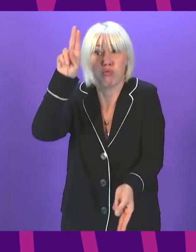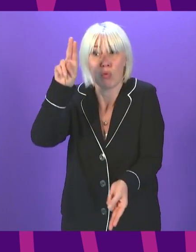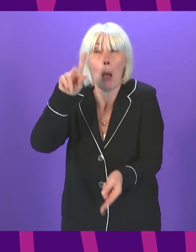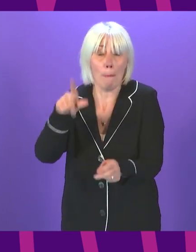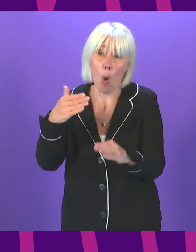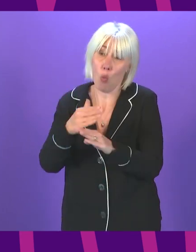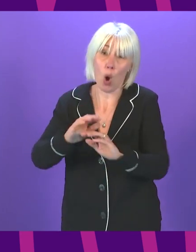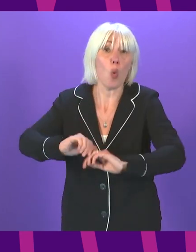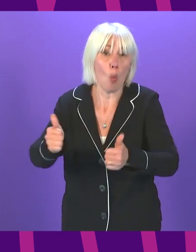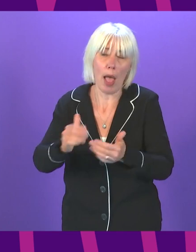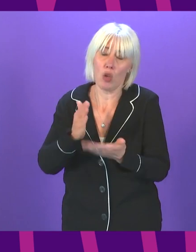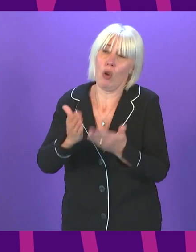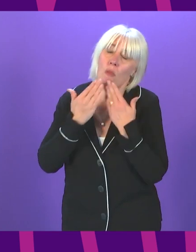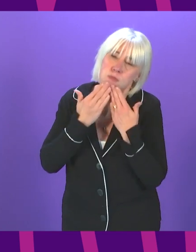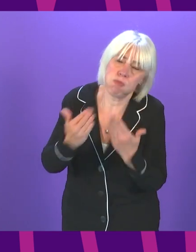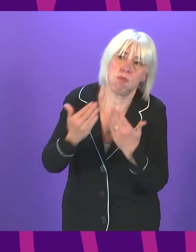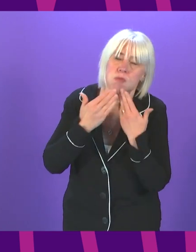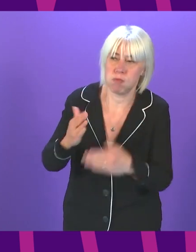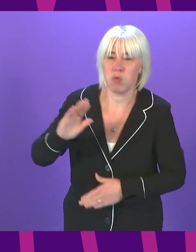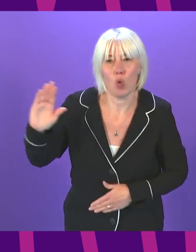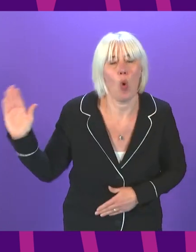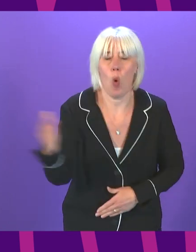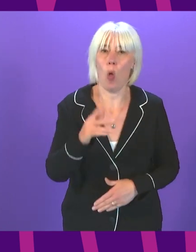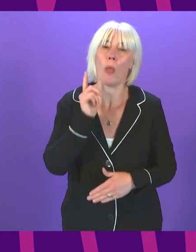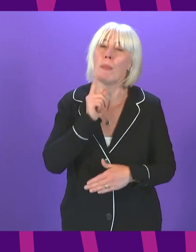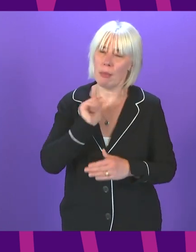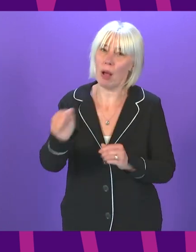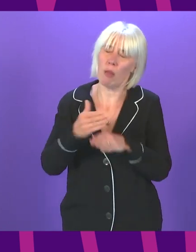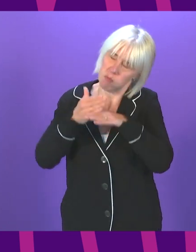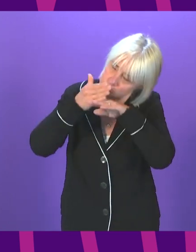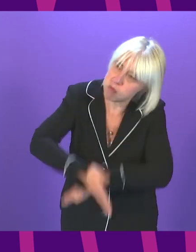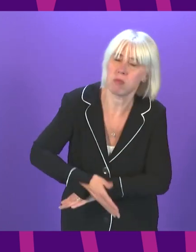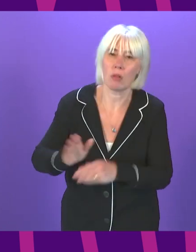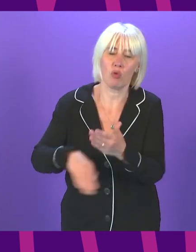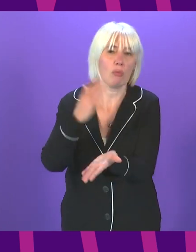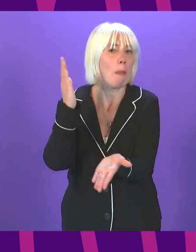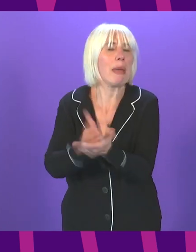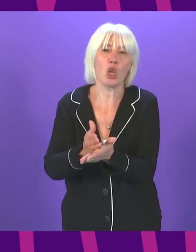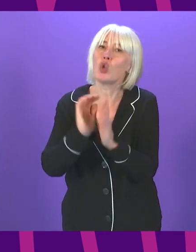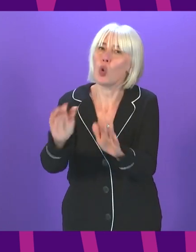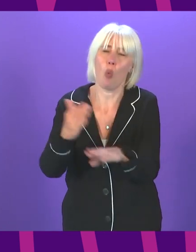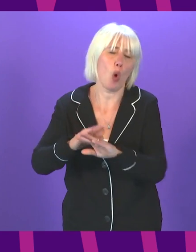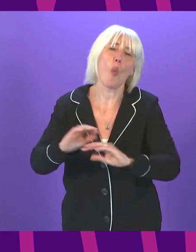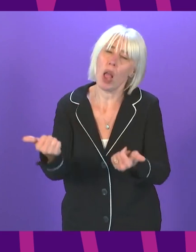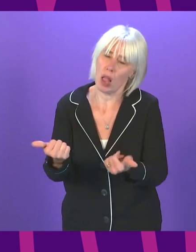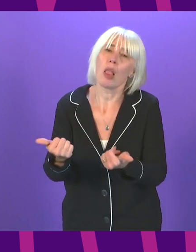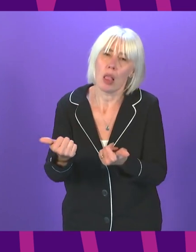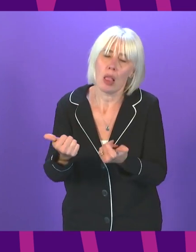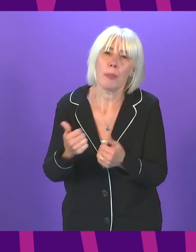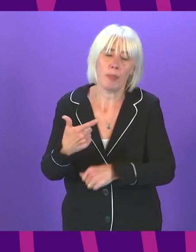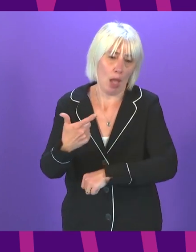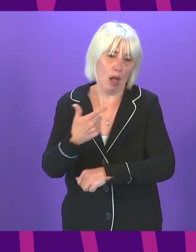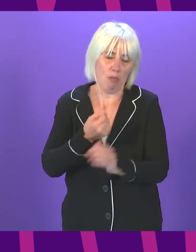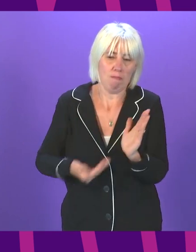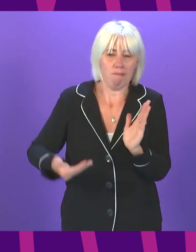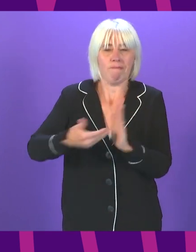I am deeply grateful to those across the system who are putting in so much effort to make sure it is working well. On the booster campaign,